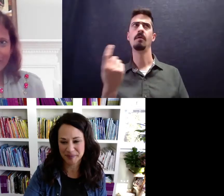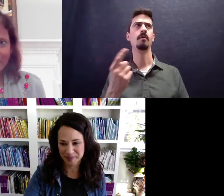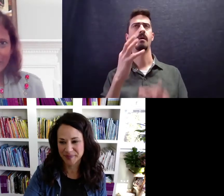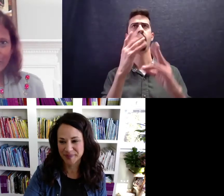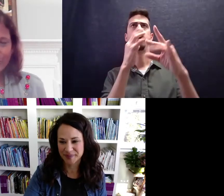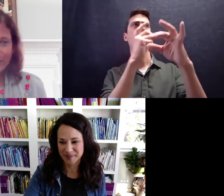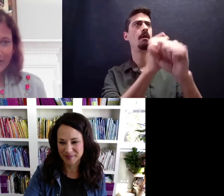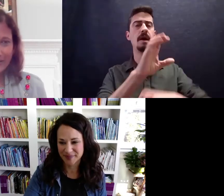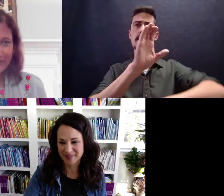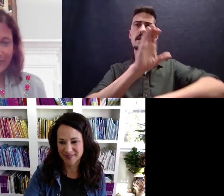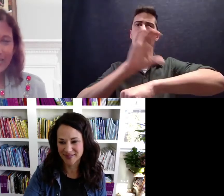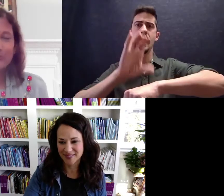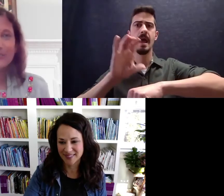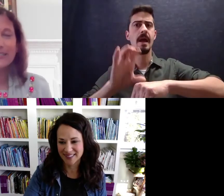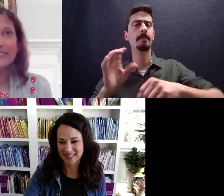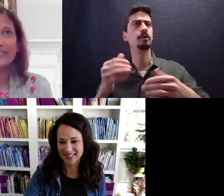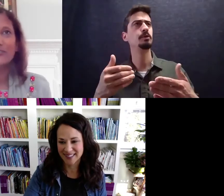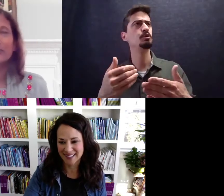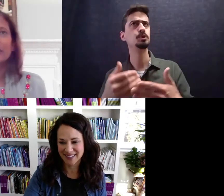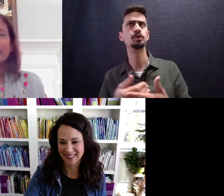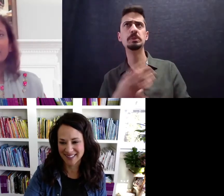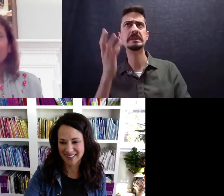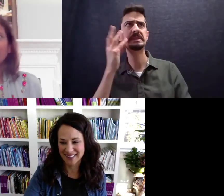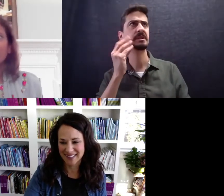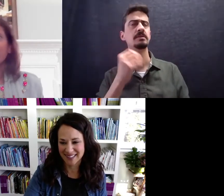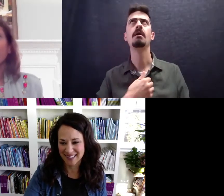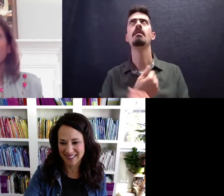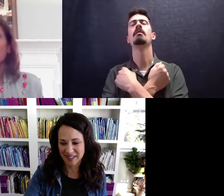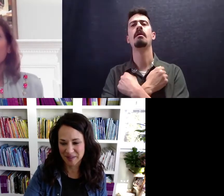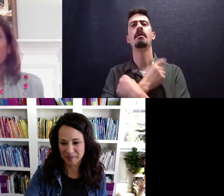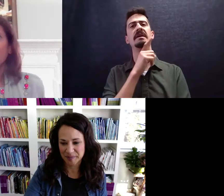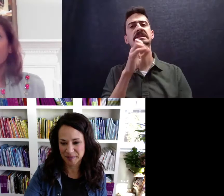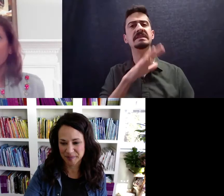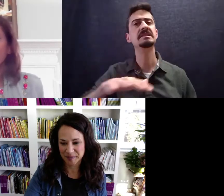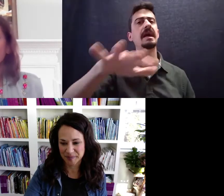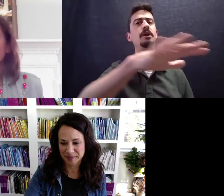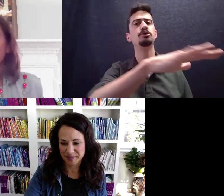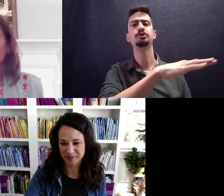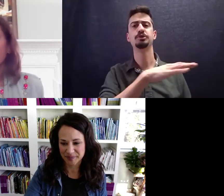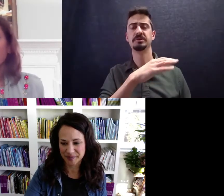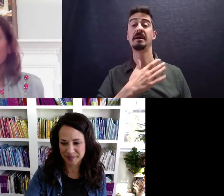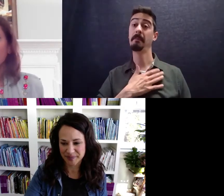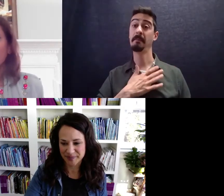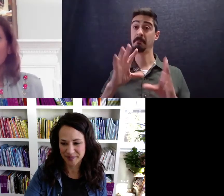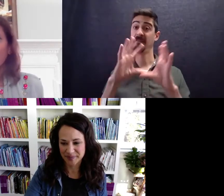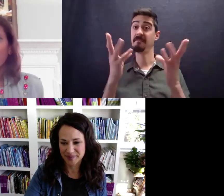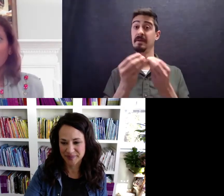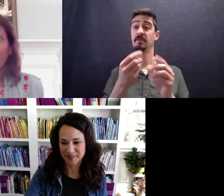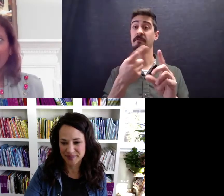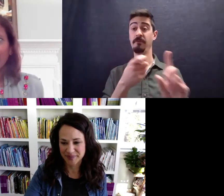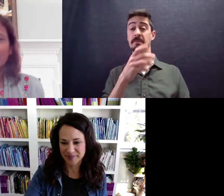everything was very new. And I loved the camels in the desert, which is where my family is from. So,